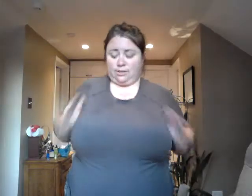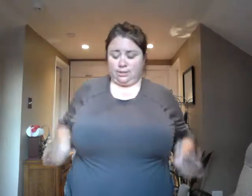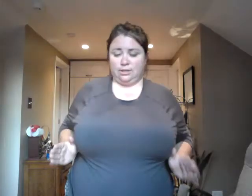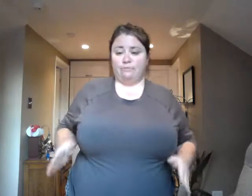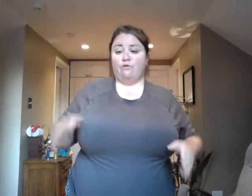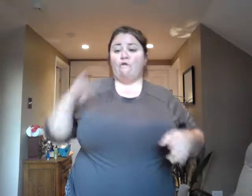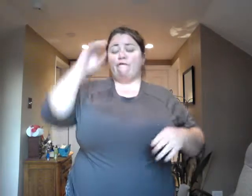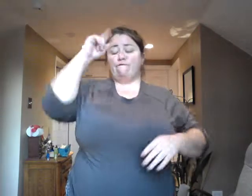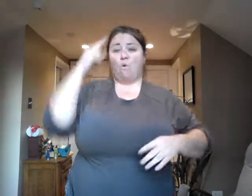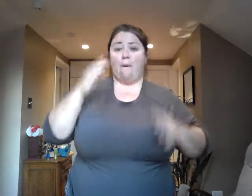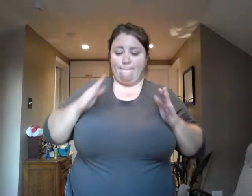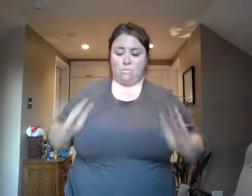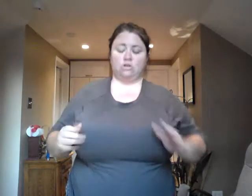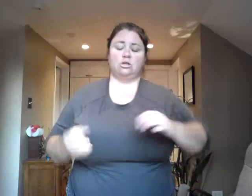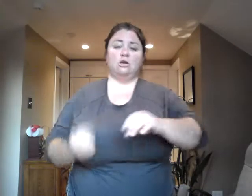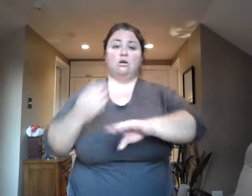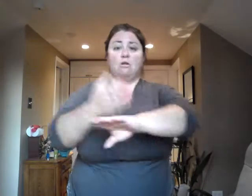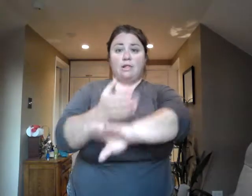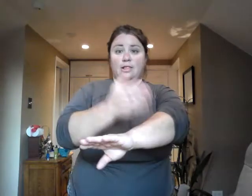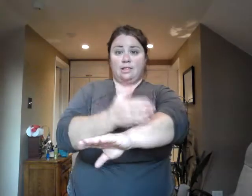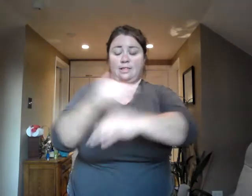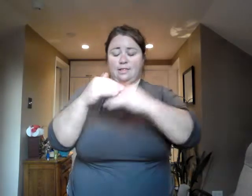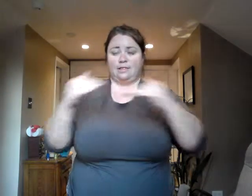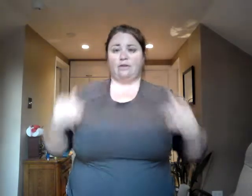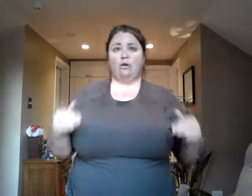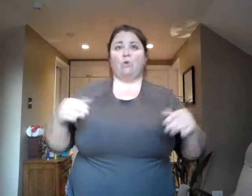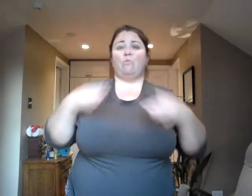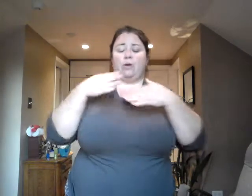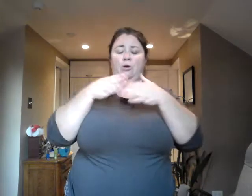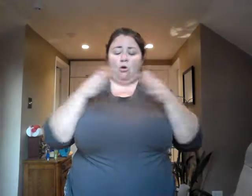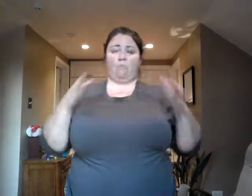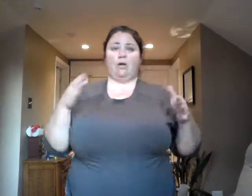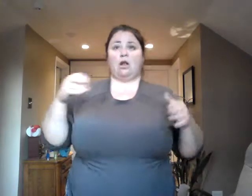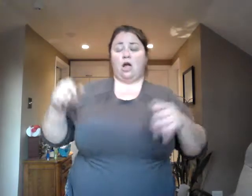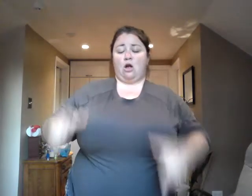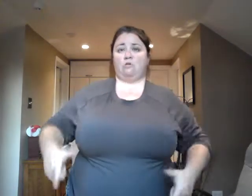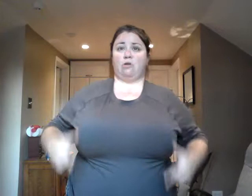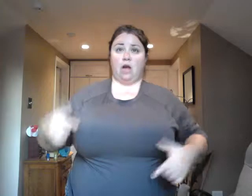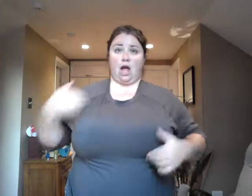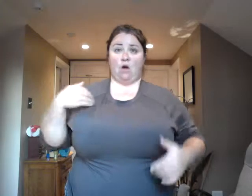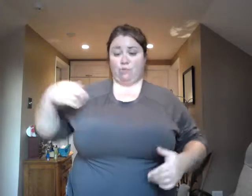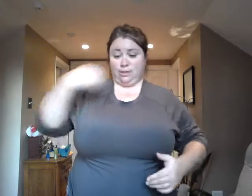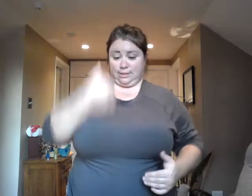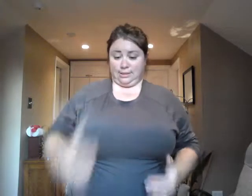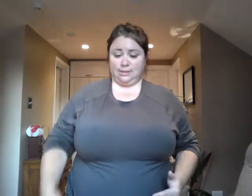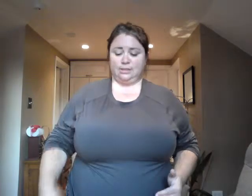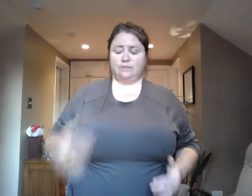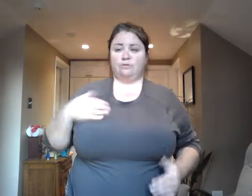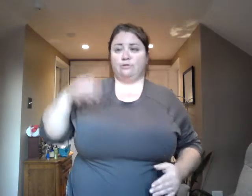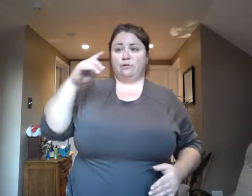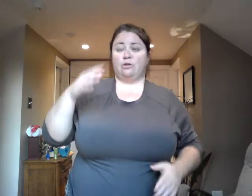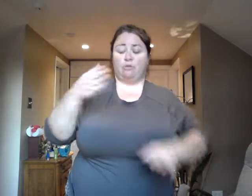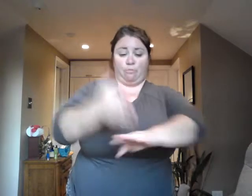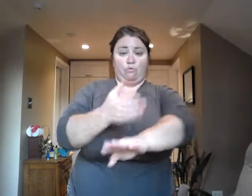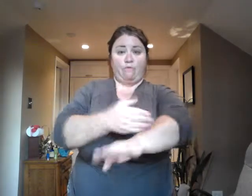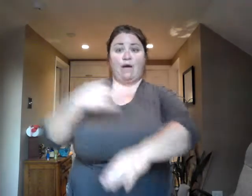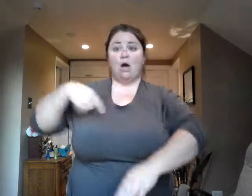we enhance our ability to more fully experience our lives. These ideas come from many rich sources.